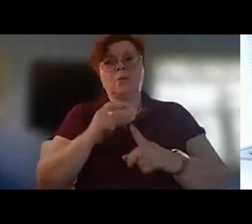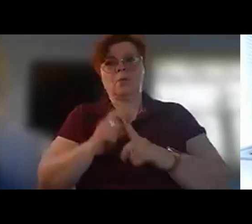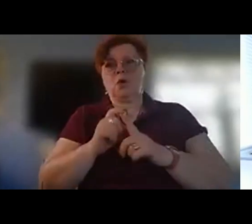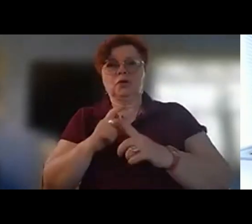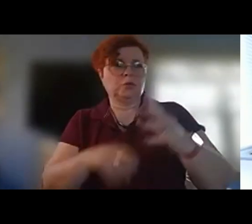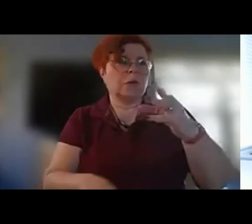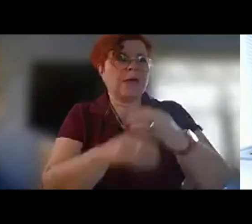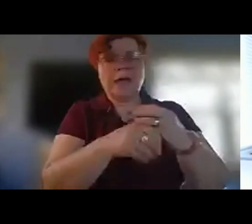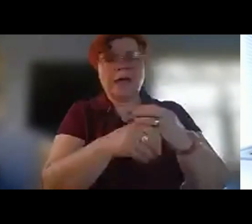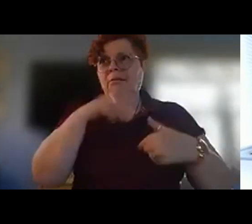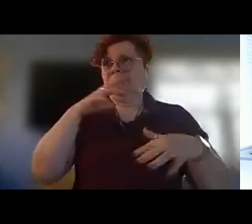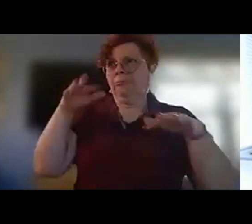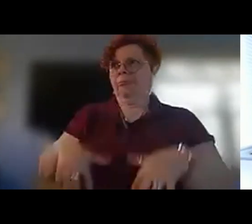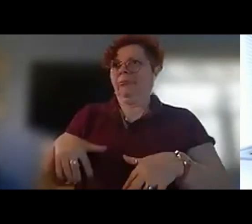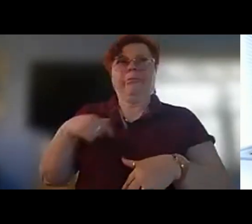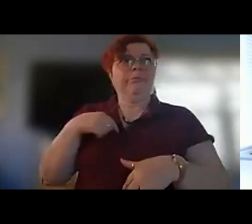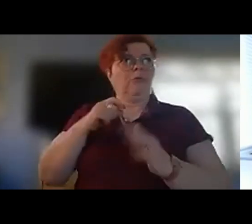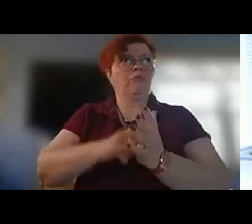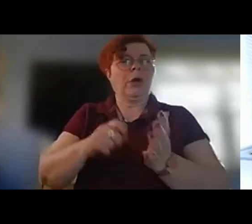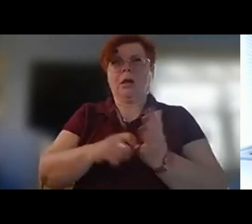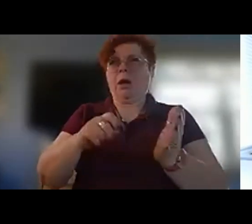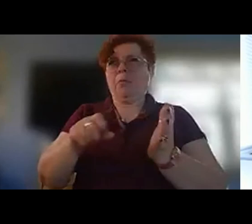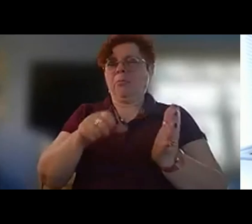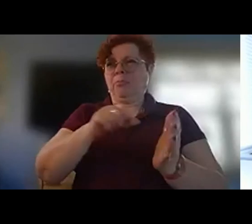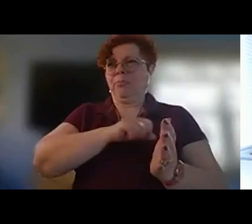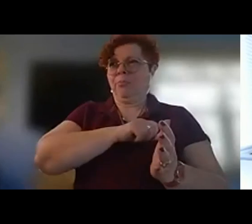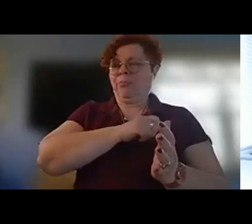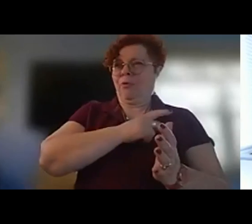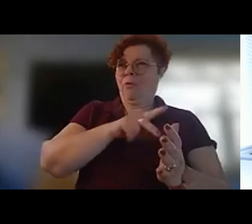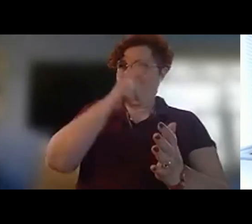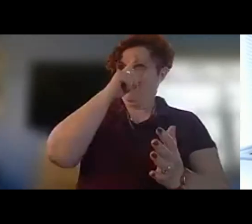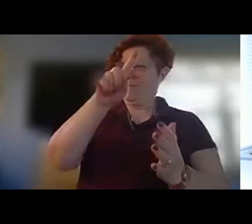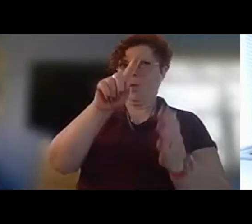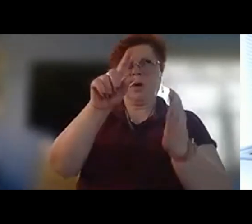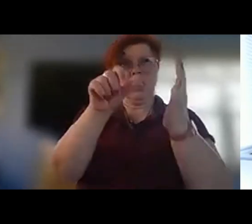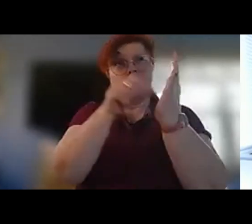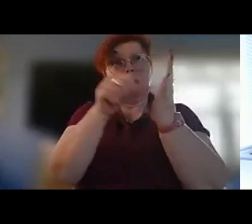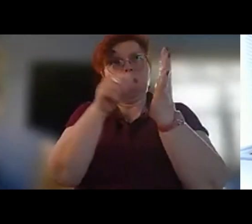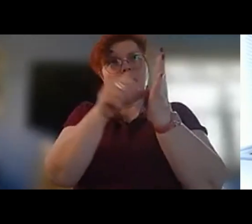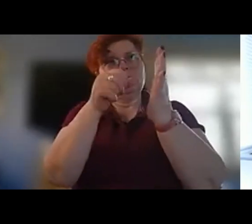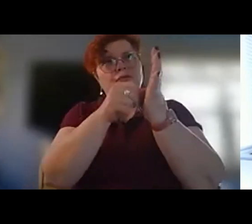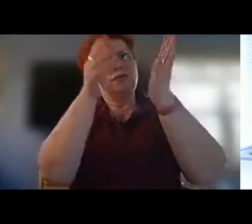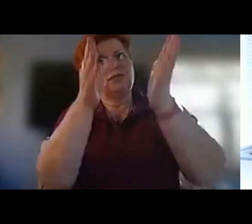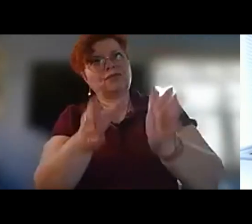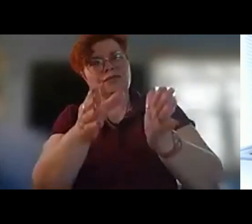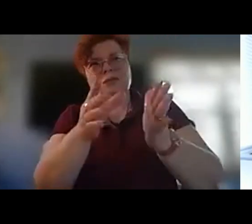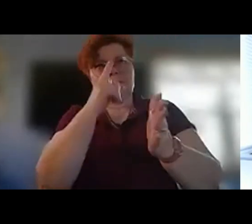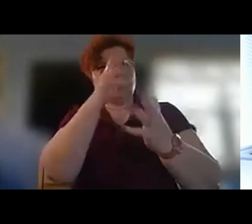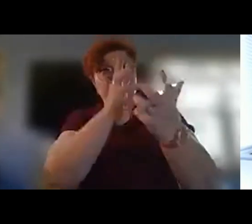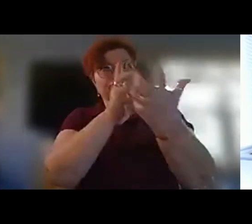it was the first time that i'd ever had to write a poem with engineering specifications the